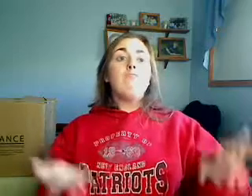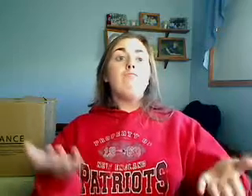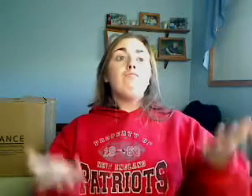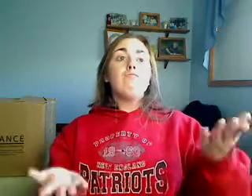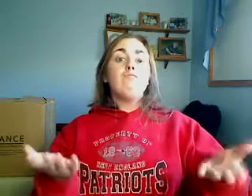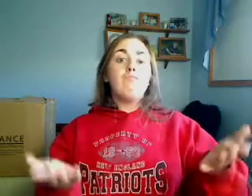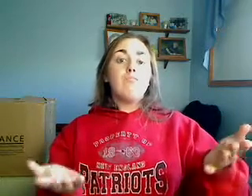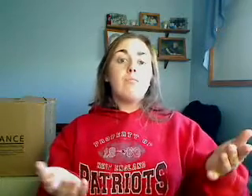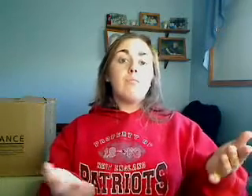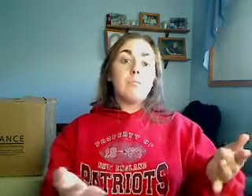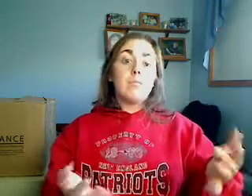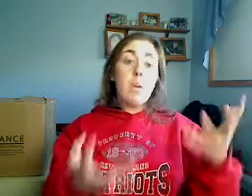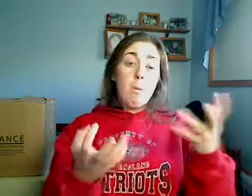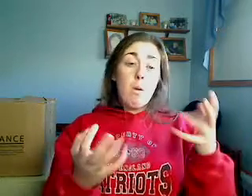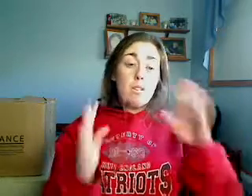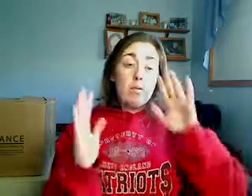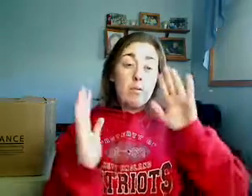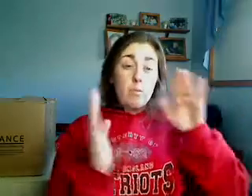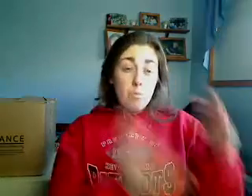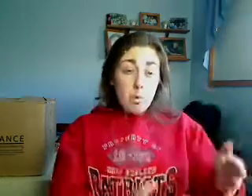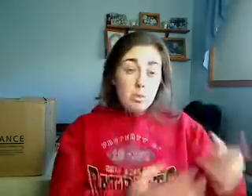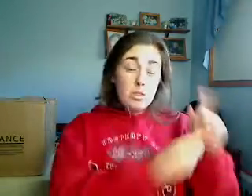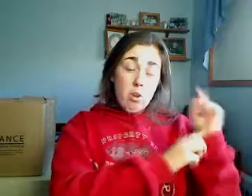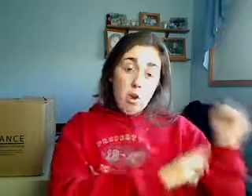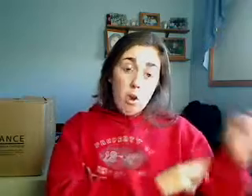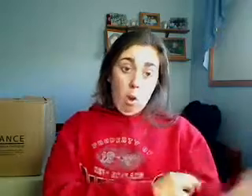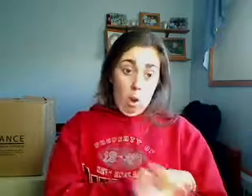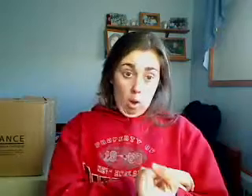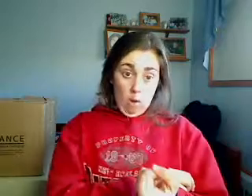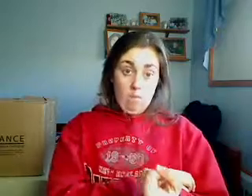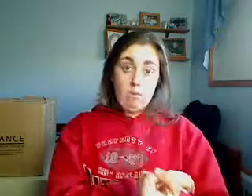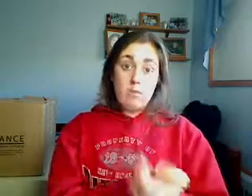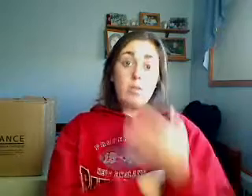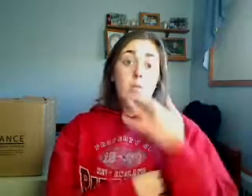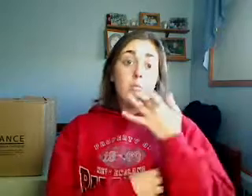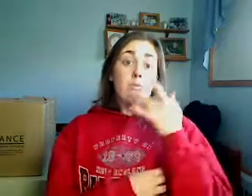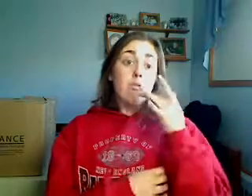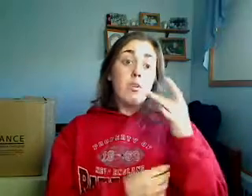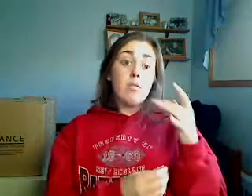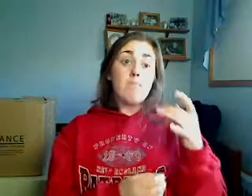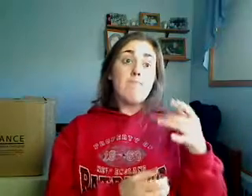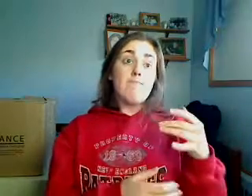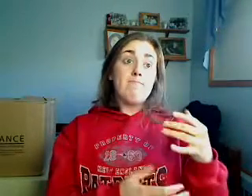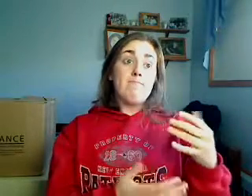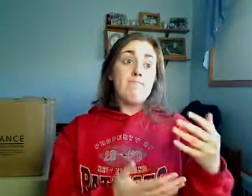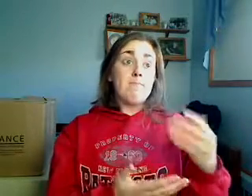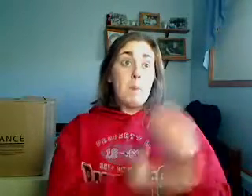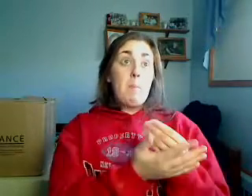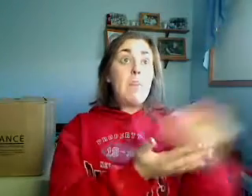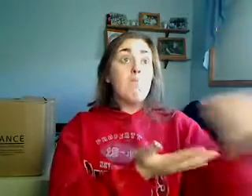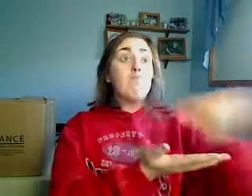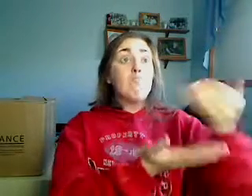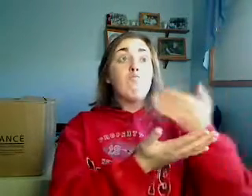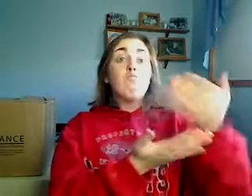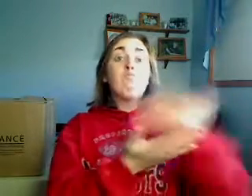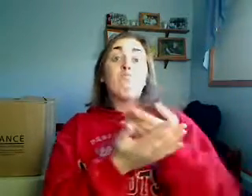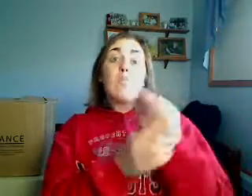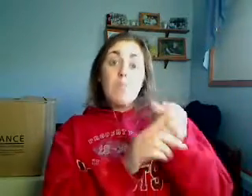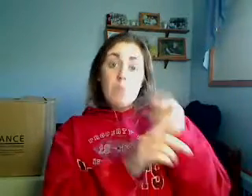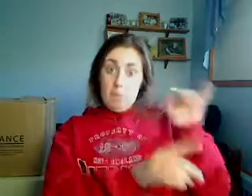golfer. He wants there to be no rumor, no scandal. He wants privacy and calm. Because